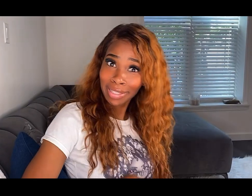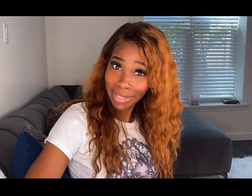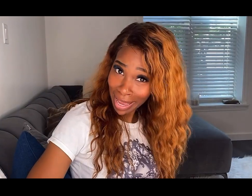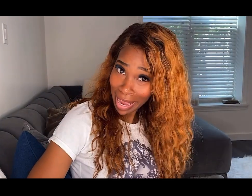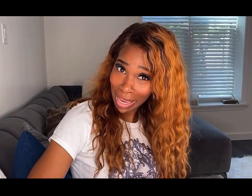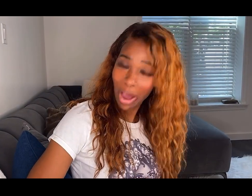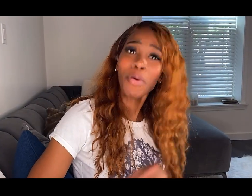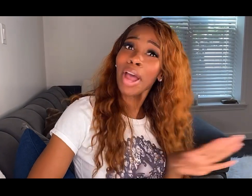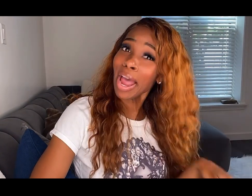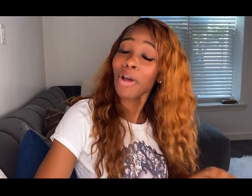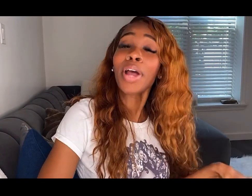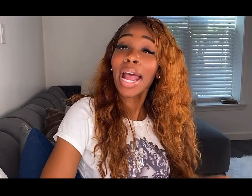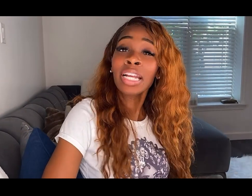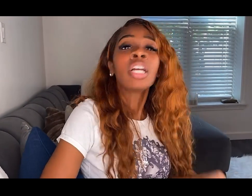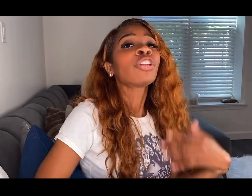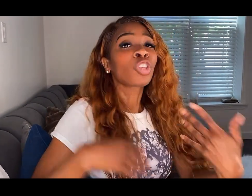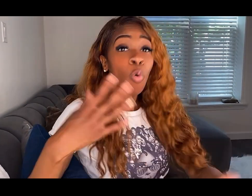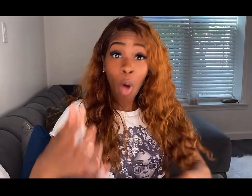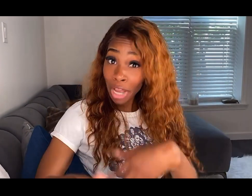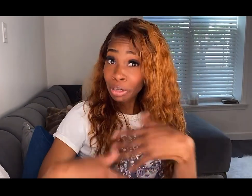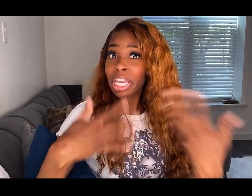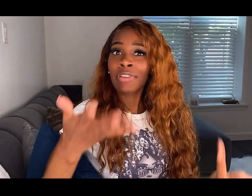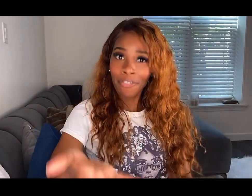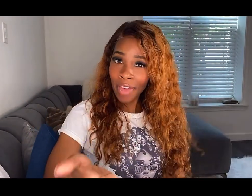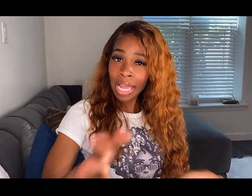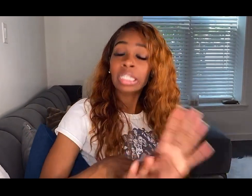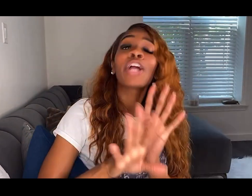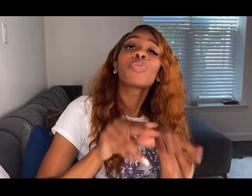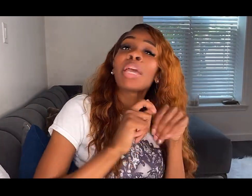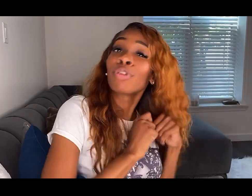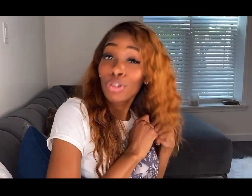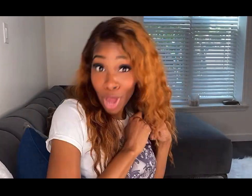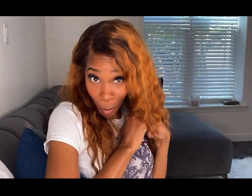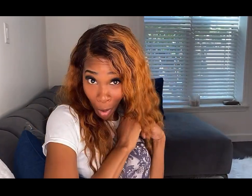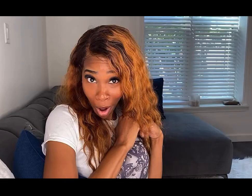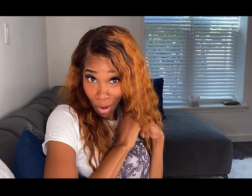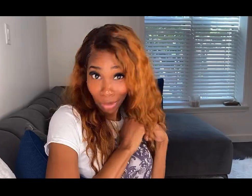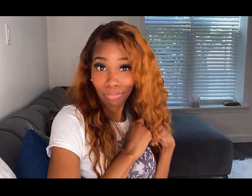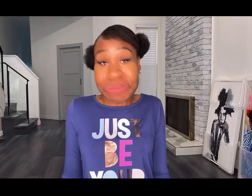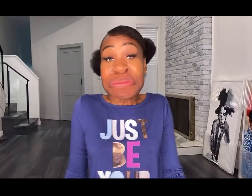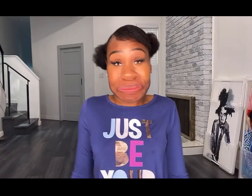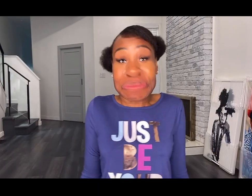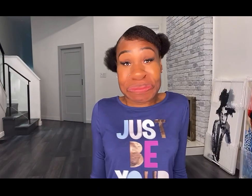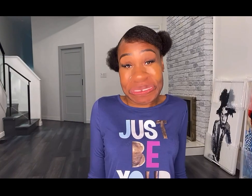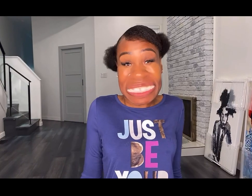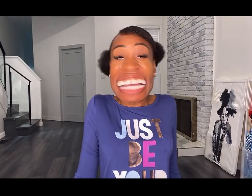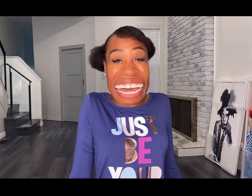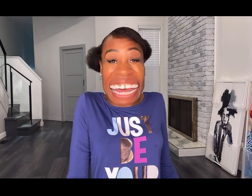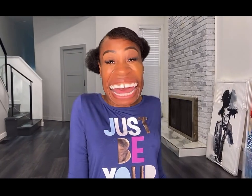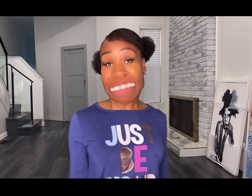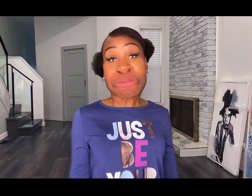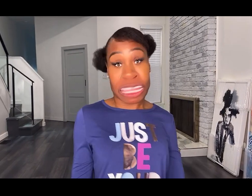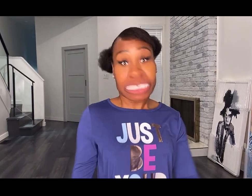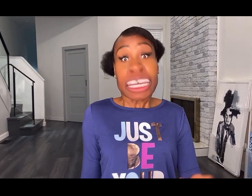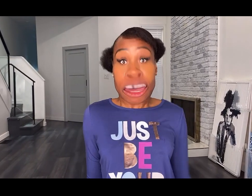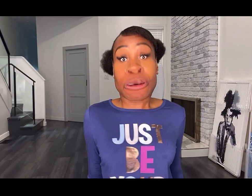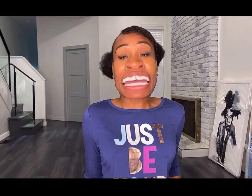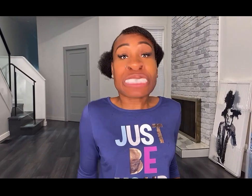see. Okay, okay. So while you're giving face, are you able to do that walk? Mm-hmm. Uh-huh. Watch.